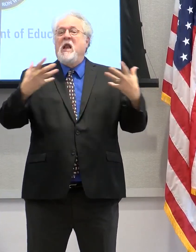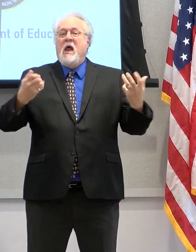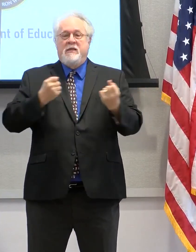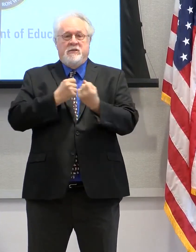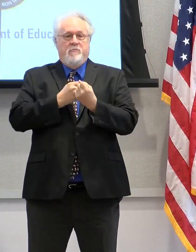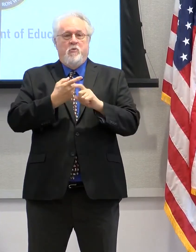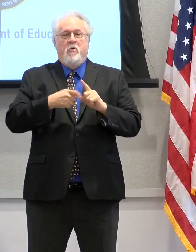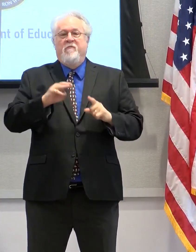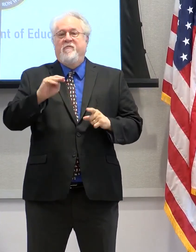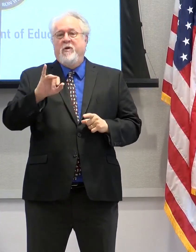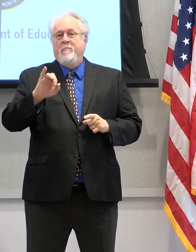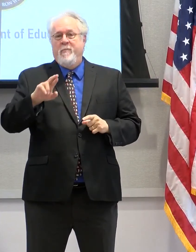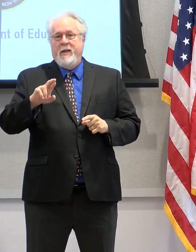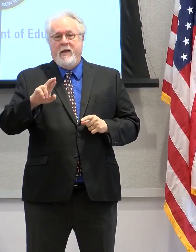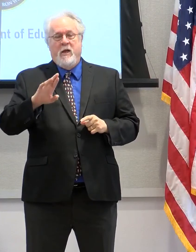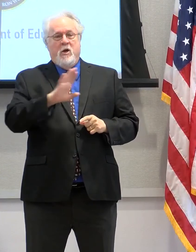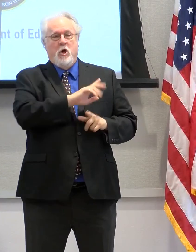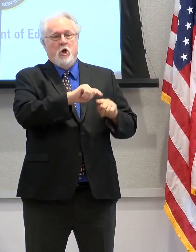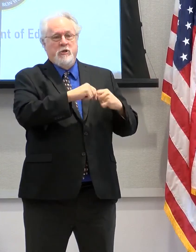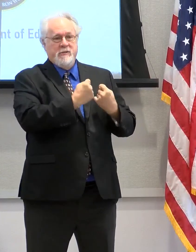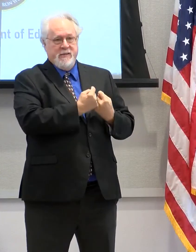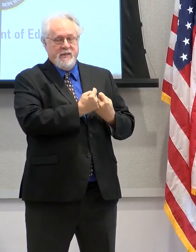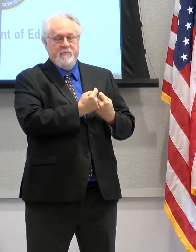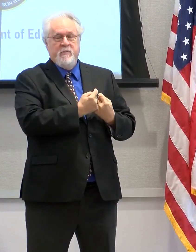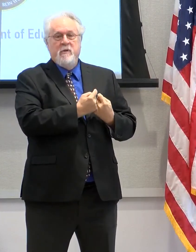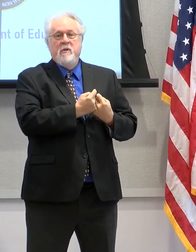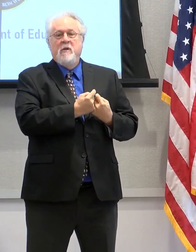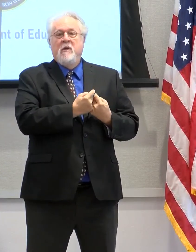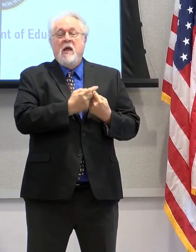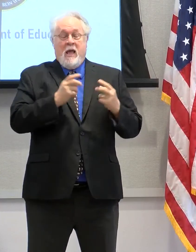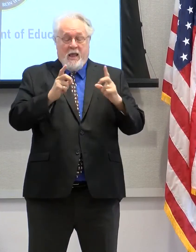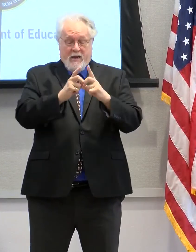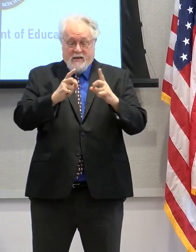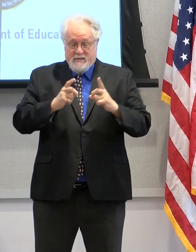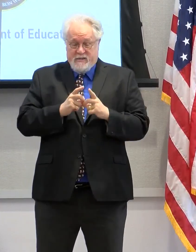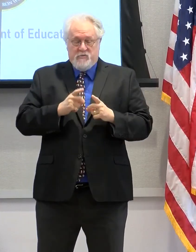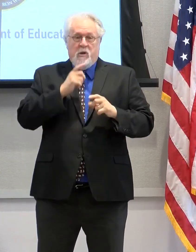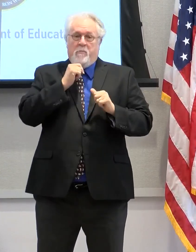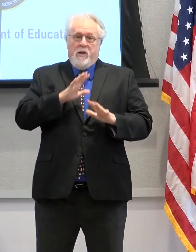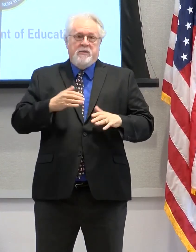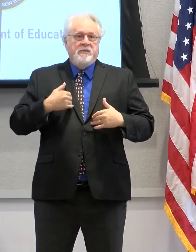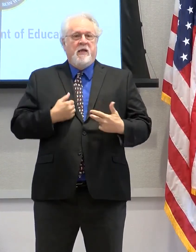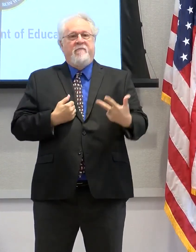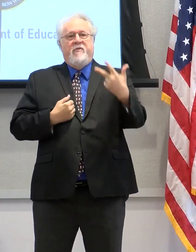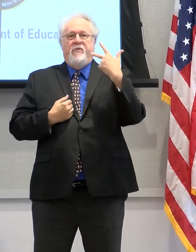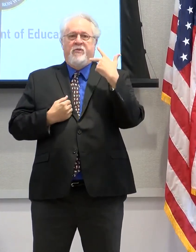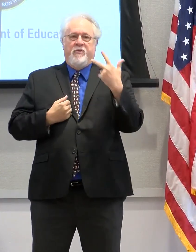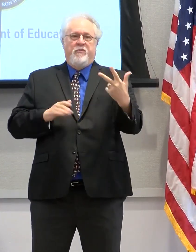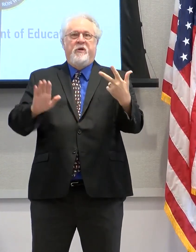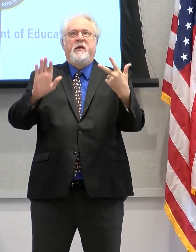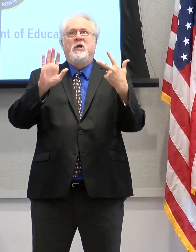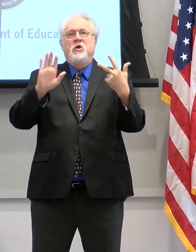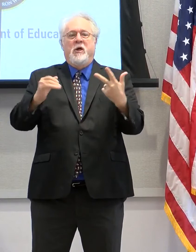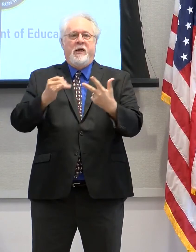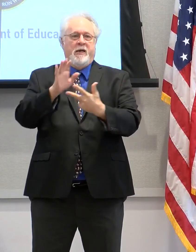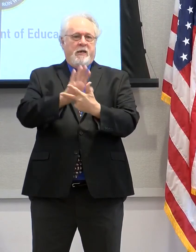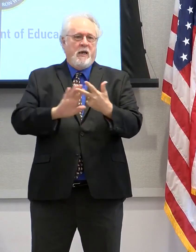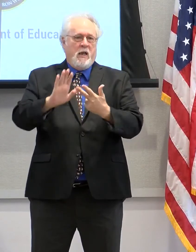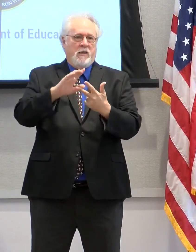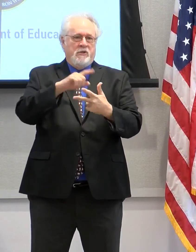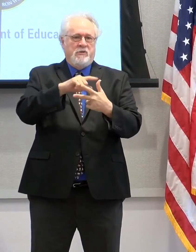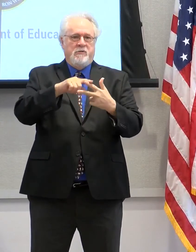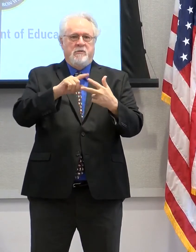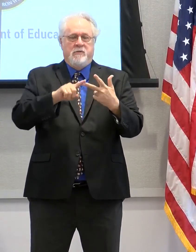from the mayor and her team. And also the fact that, you know, as a district we're truly blessed. We have three great institutions that support